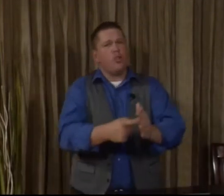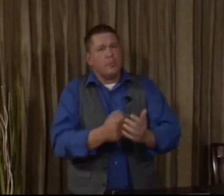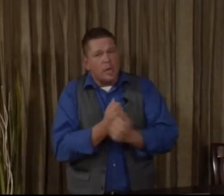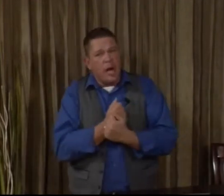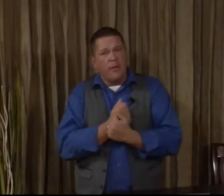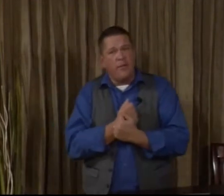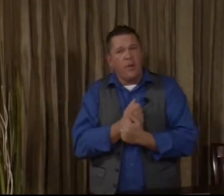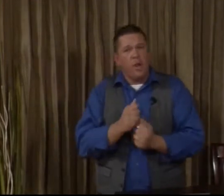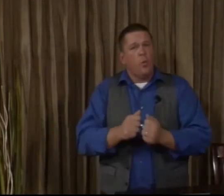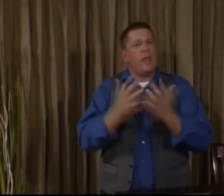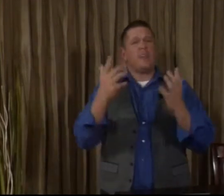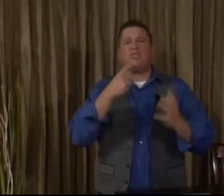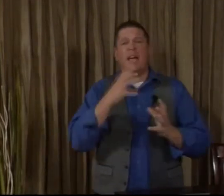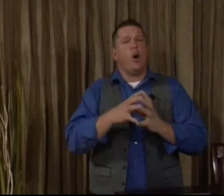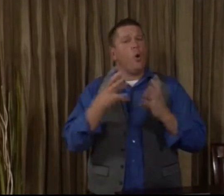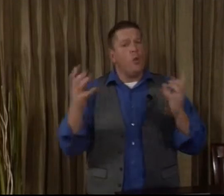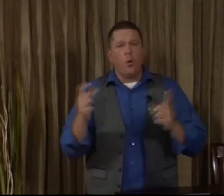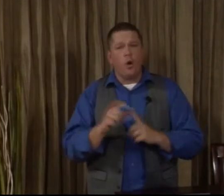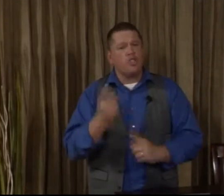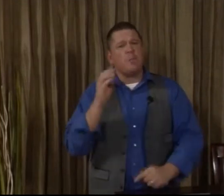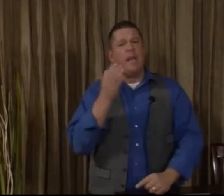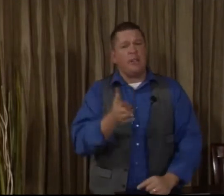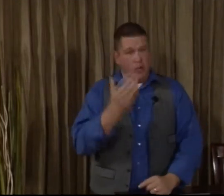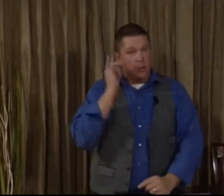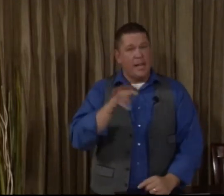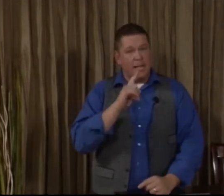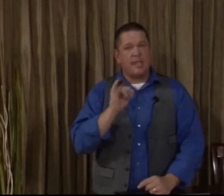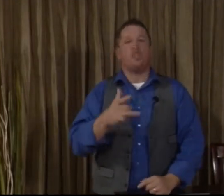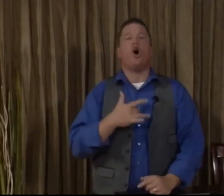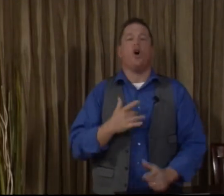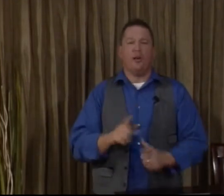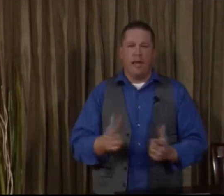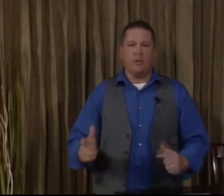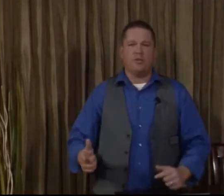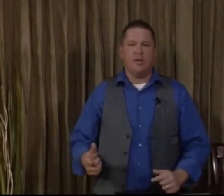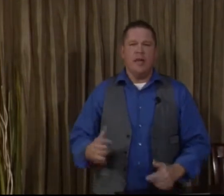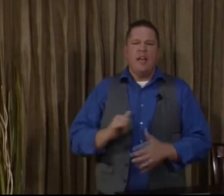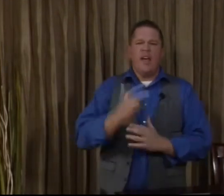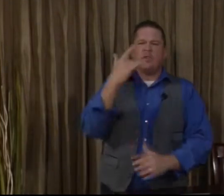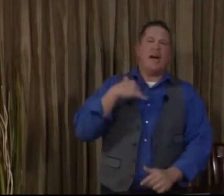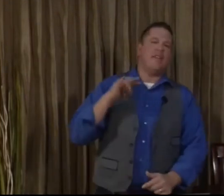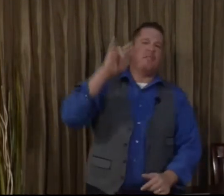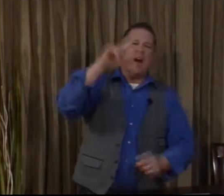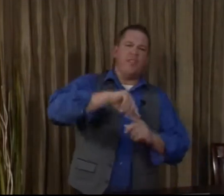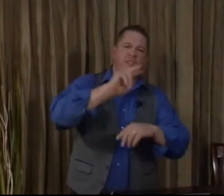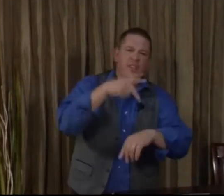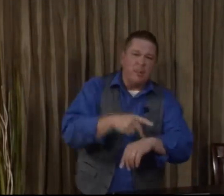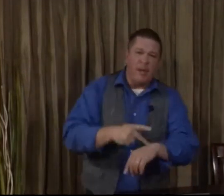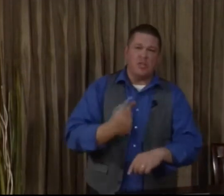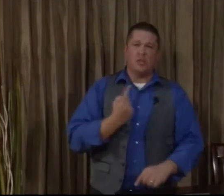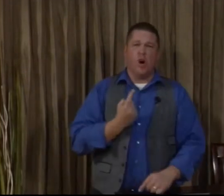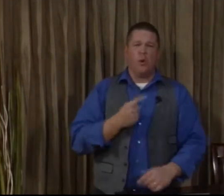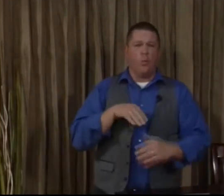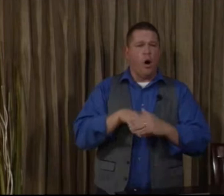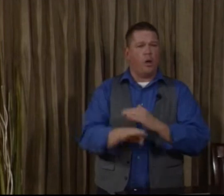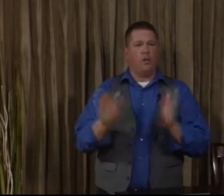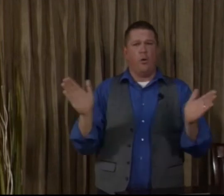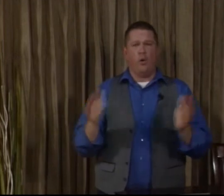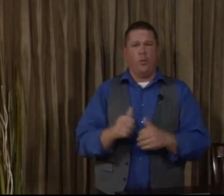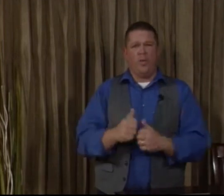them love without saying a whole lot of words, just being there. know what that is? That's heart language. That's why I can fly to the Philippines alone and walk into a room with